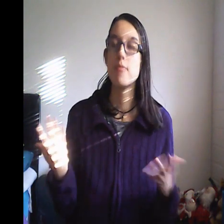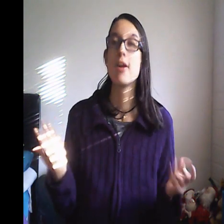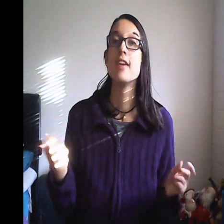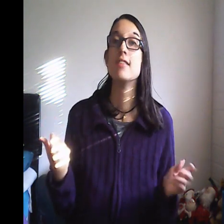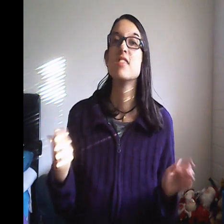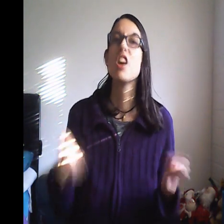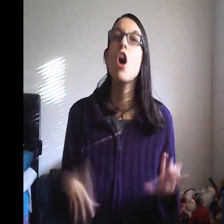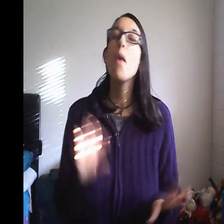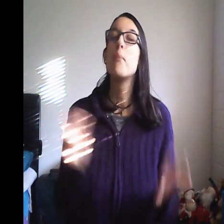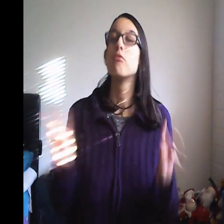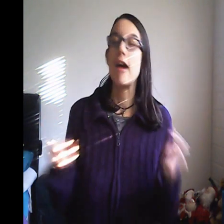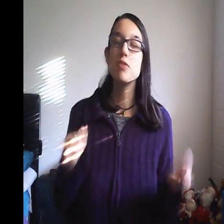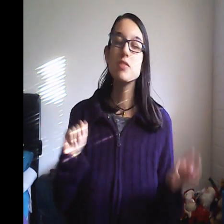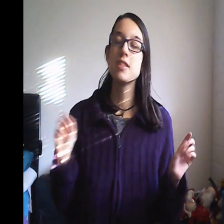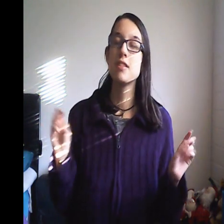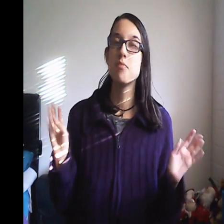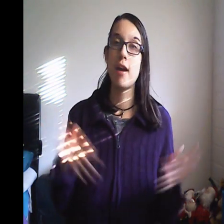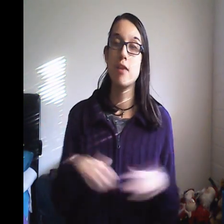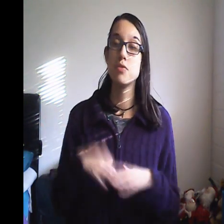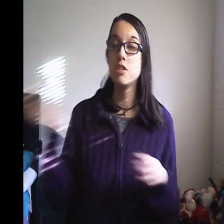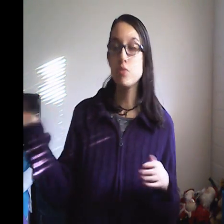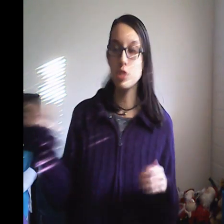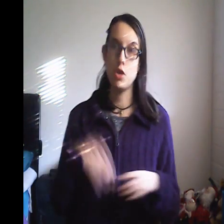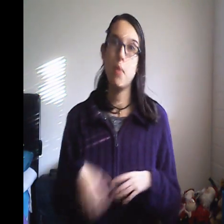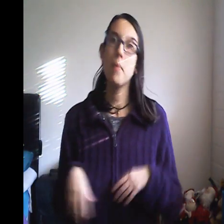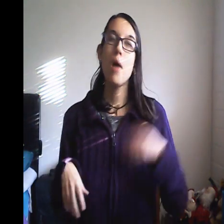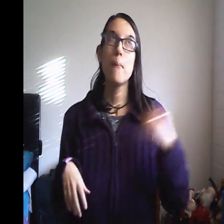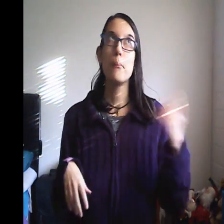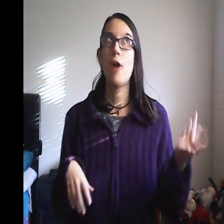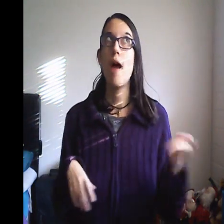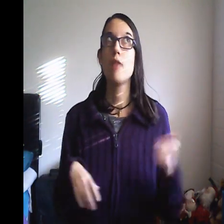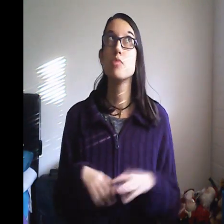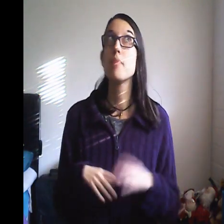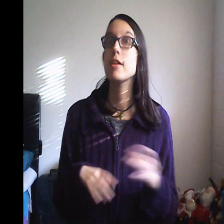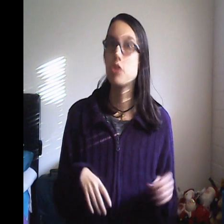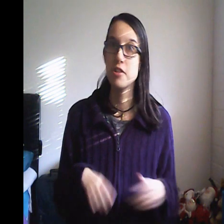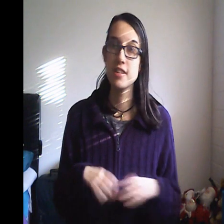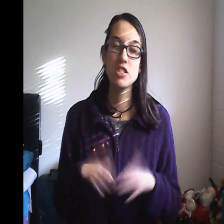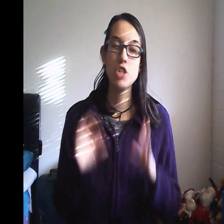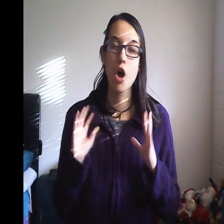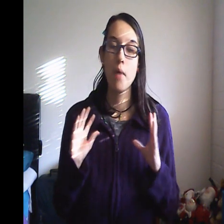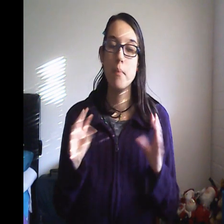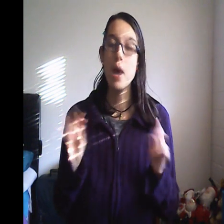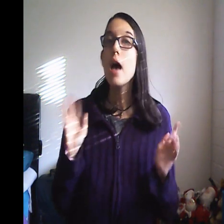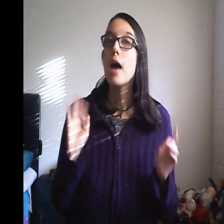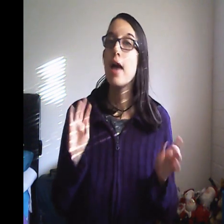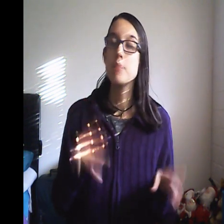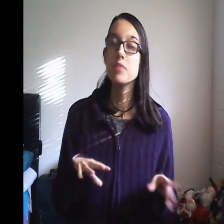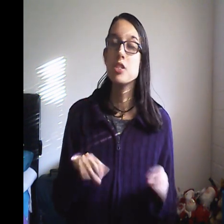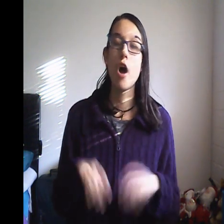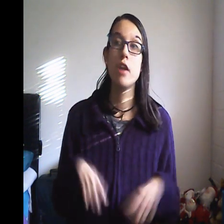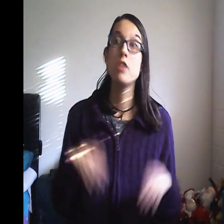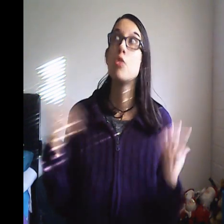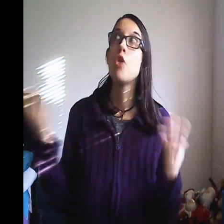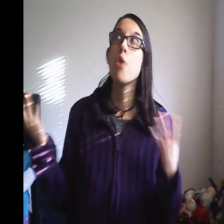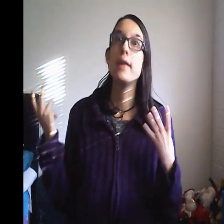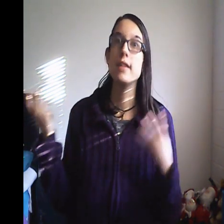The fun part is browse, browse YouTube, browse Pinterest, um, Amazon, find, you know, go